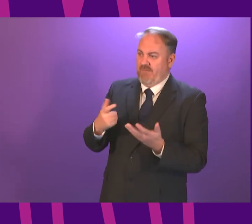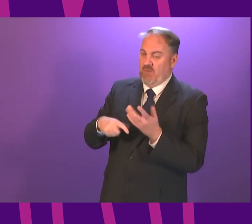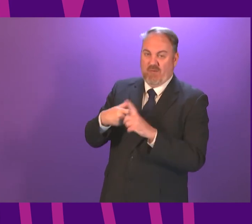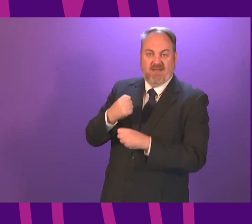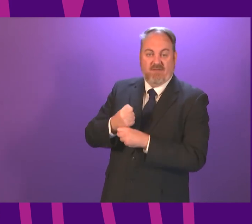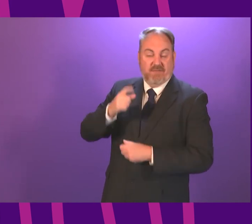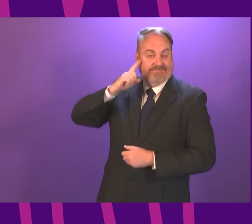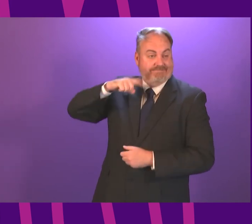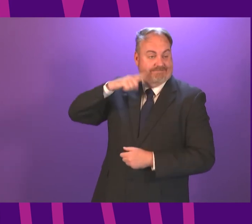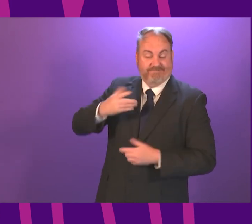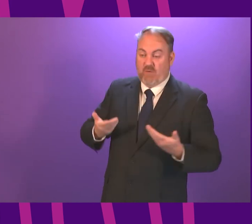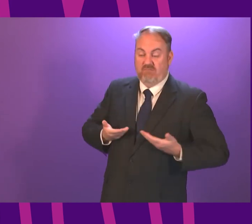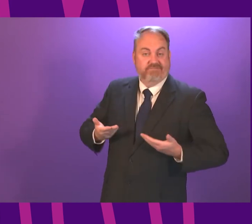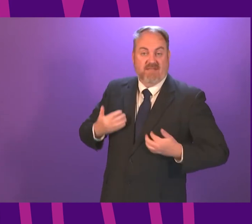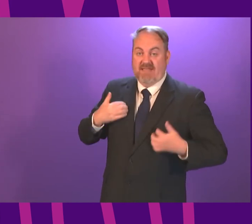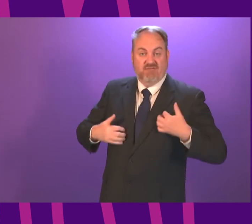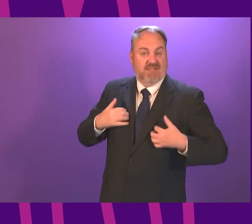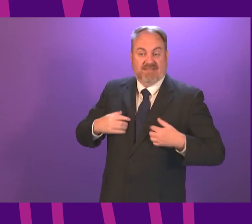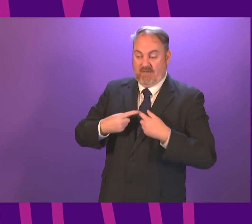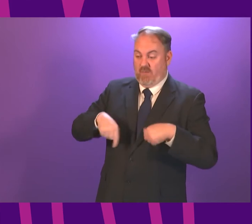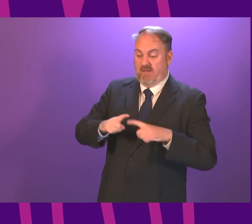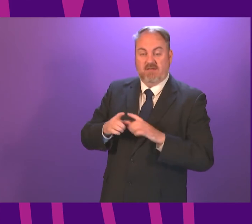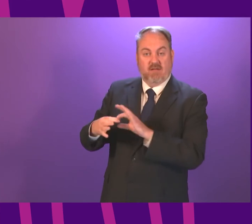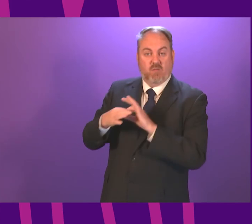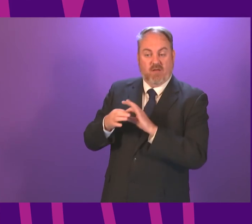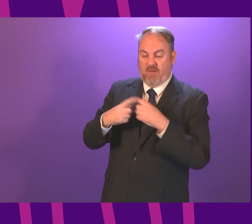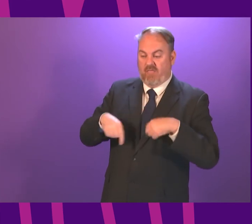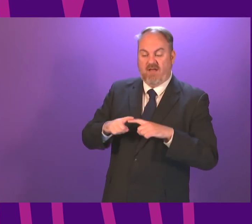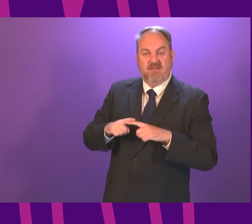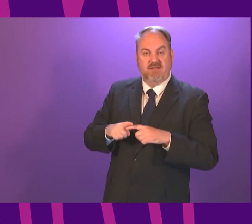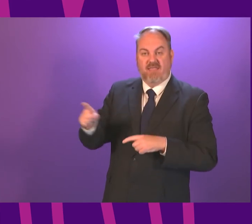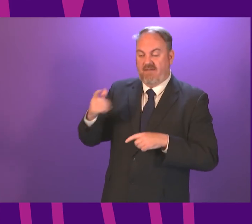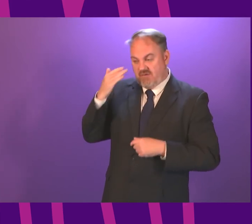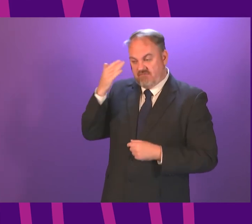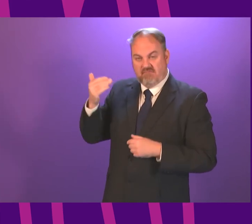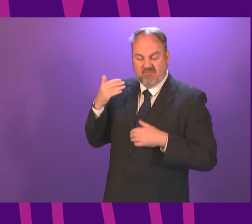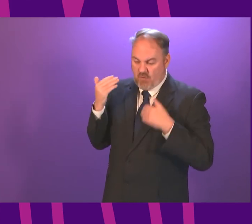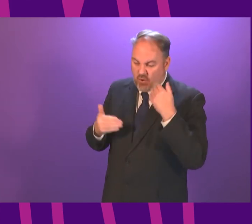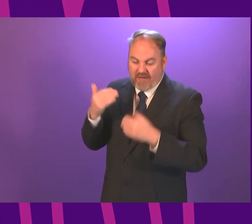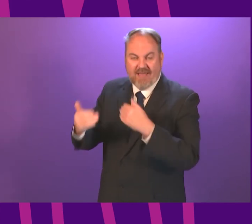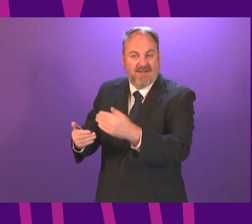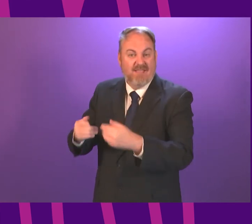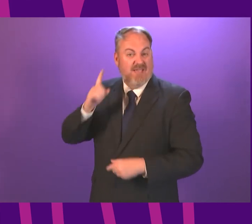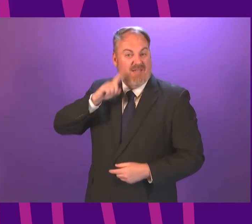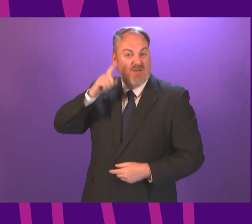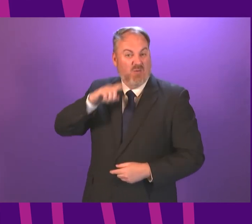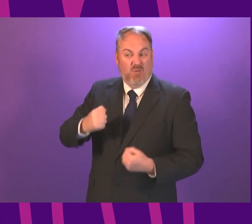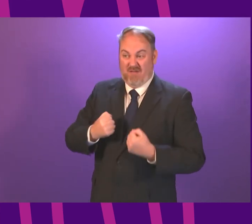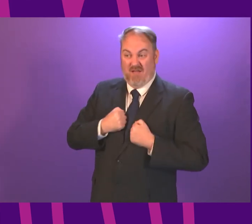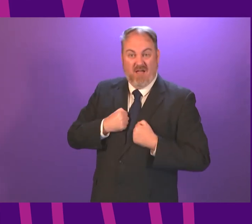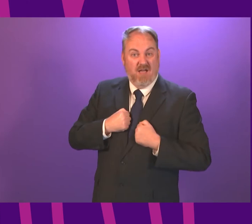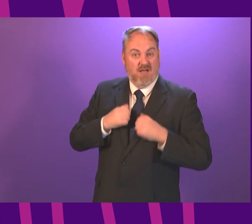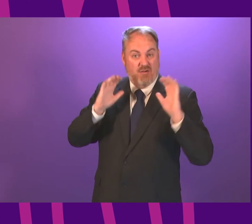to shut the Scottish Government out of this decision-making process. just as it has ignored our interests throughout the Brexit process.